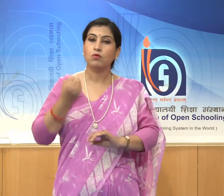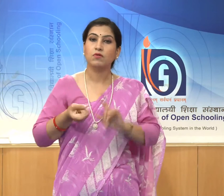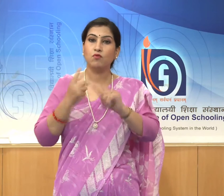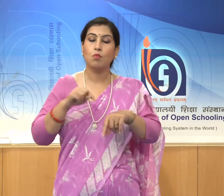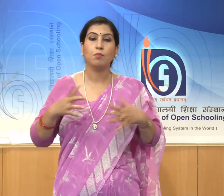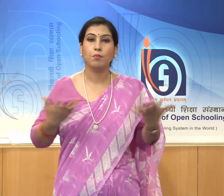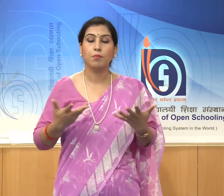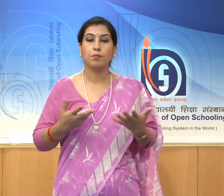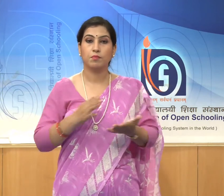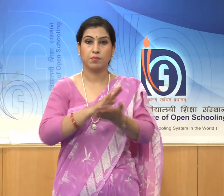Haisala period.